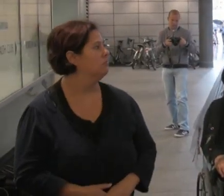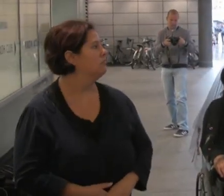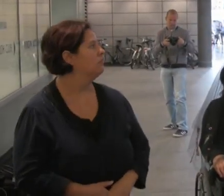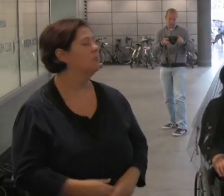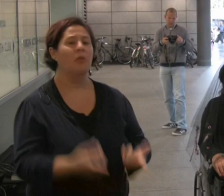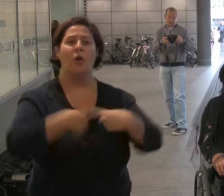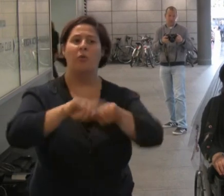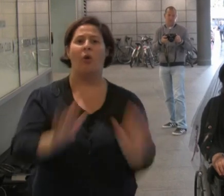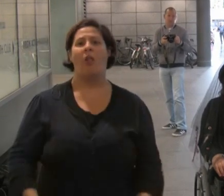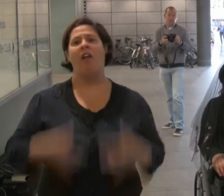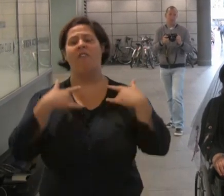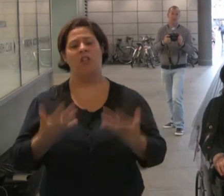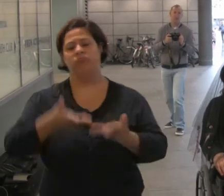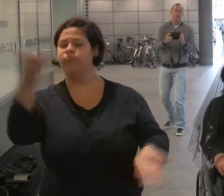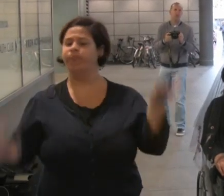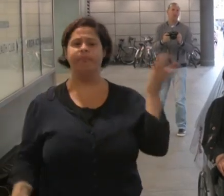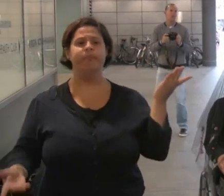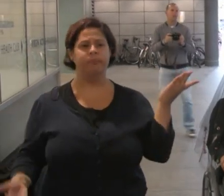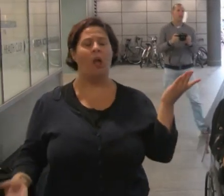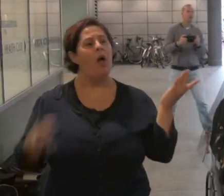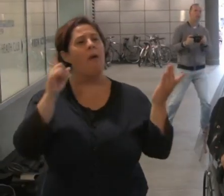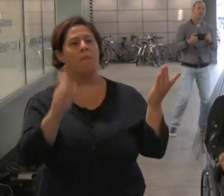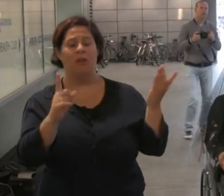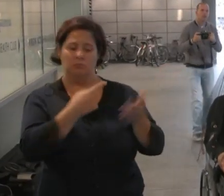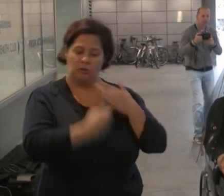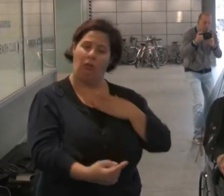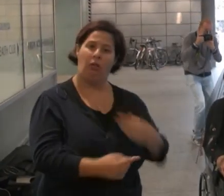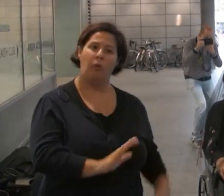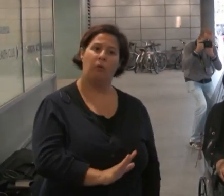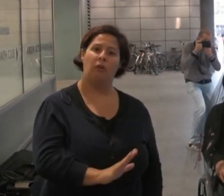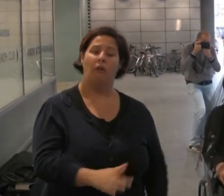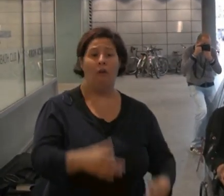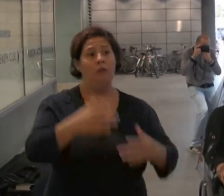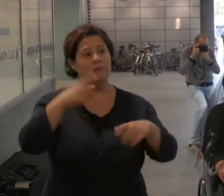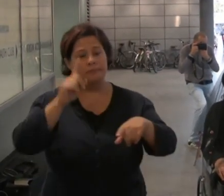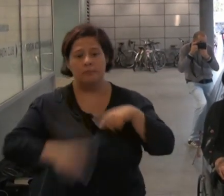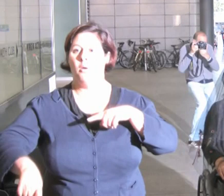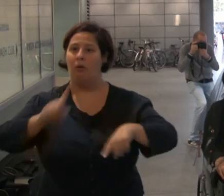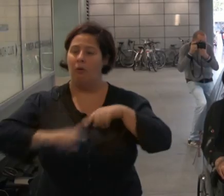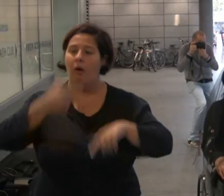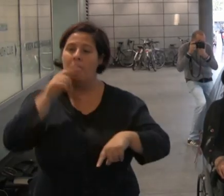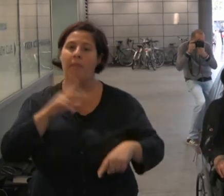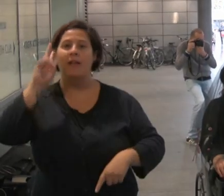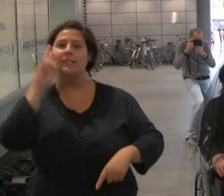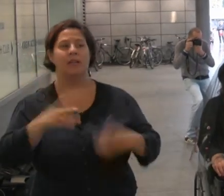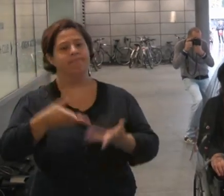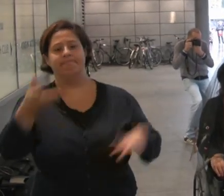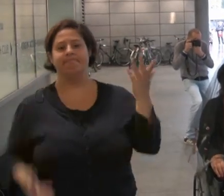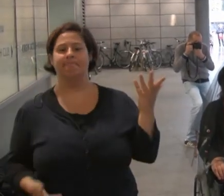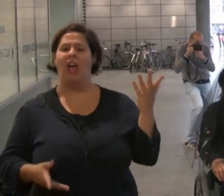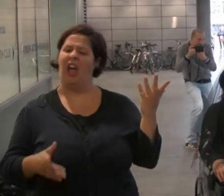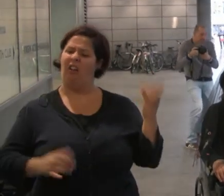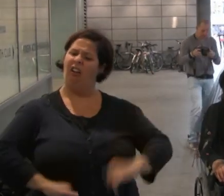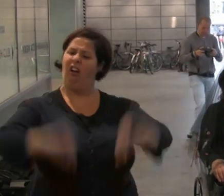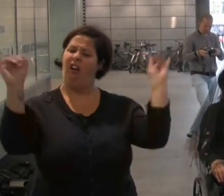We all feel the huge injustice of this but we are not alone. More and more people can see the injustice and the obscenity